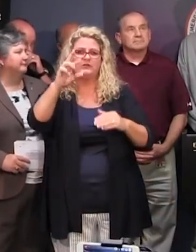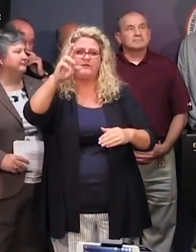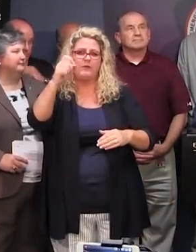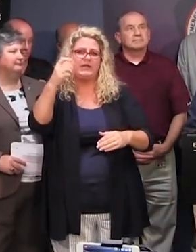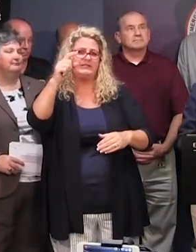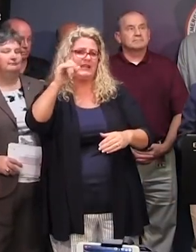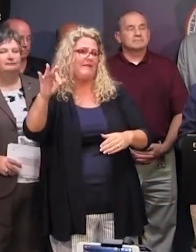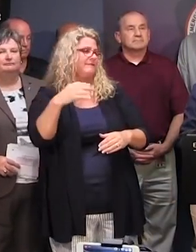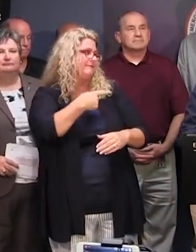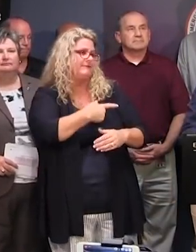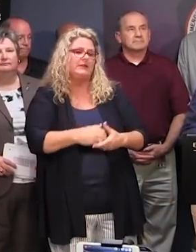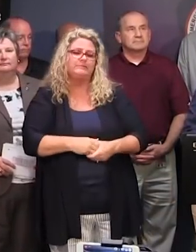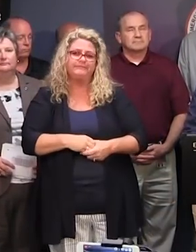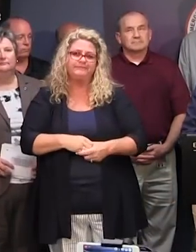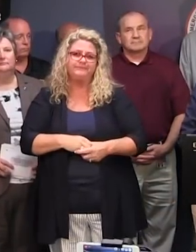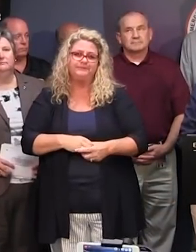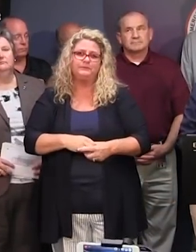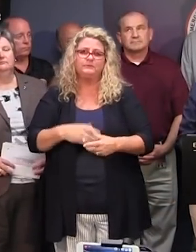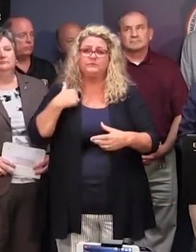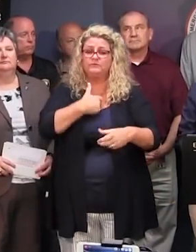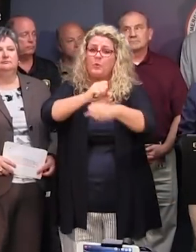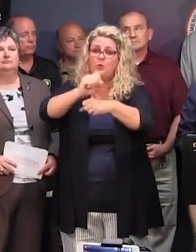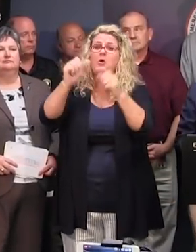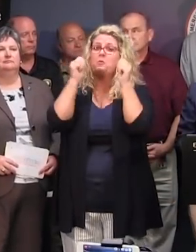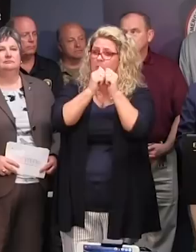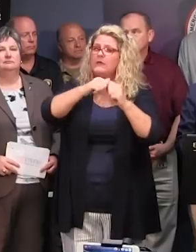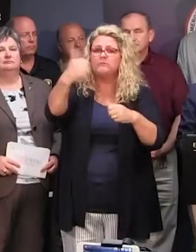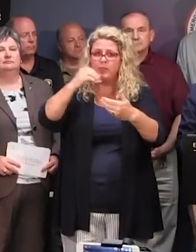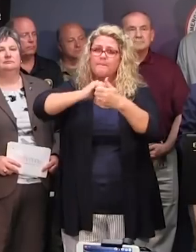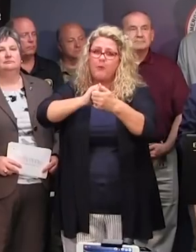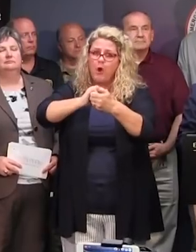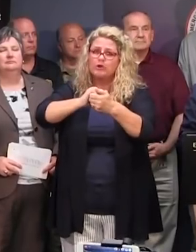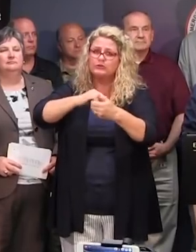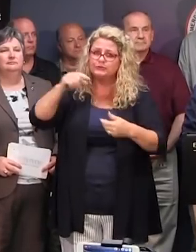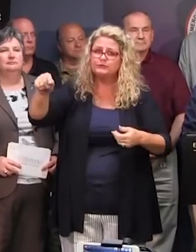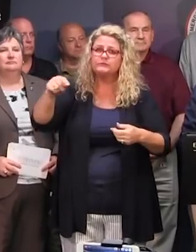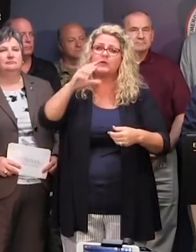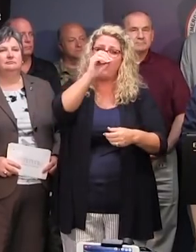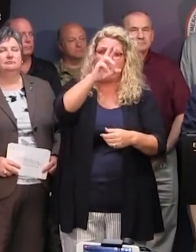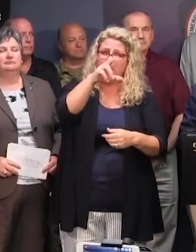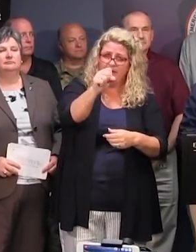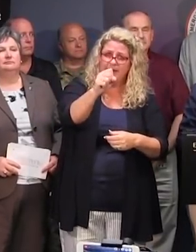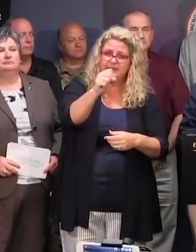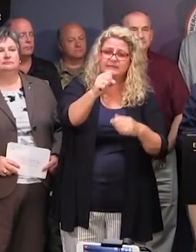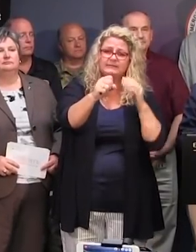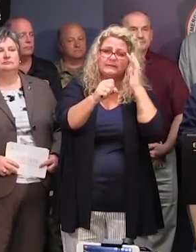Thank you, Governor. We've been working with our fuel partners, the Office of Regulatory Staff.